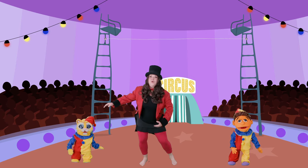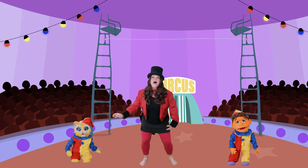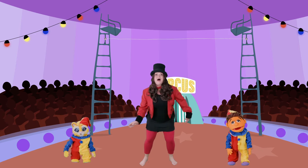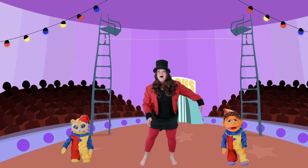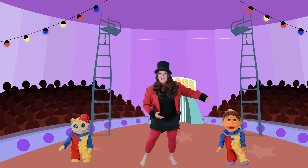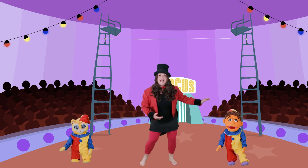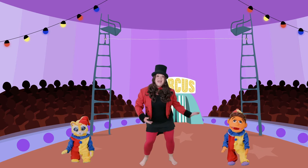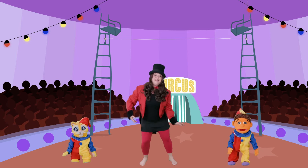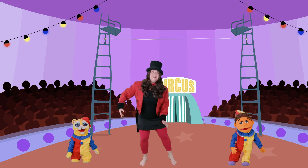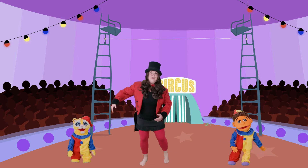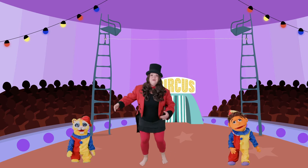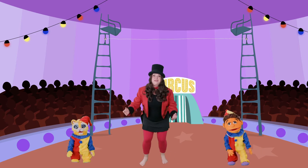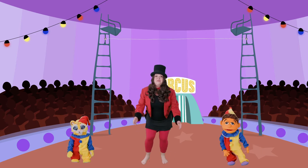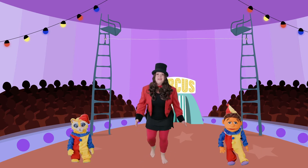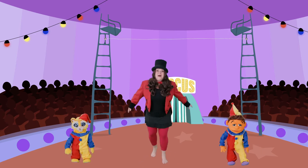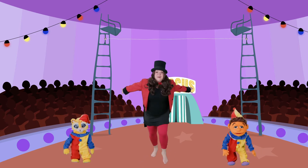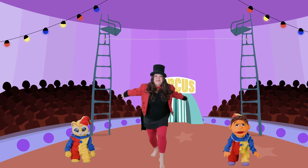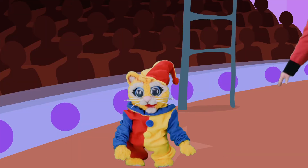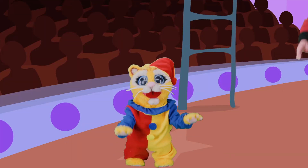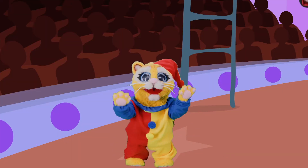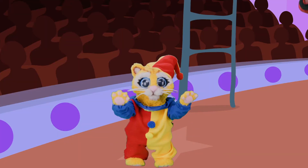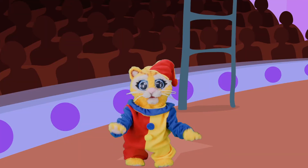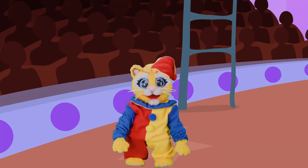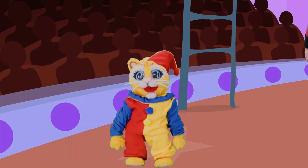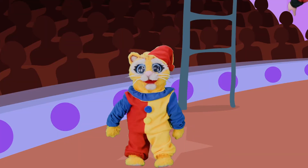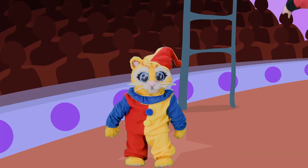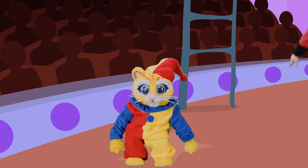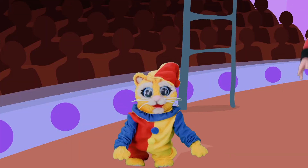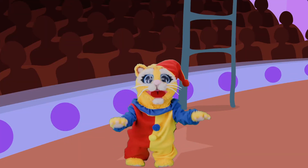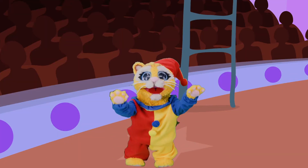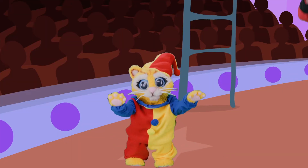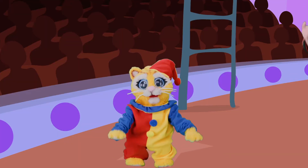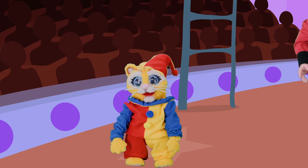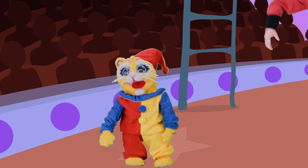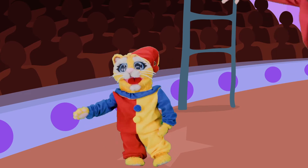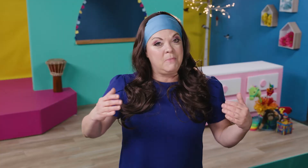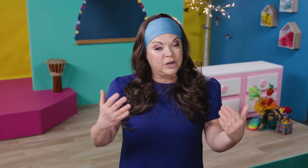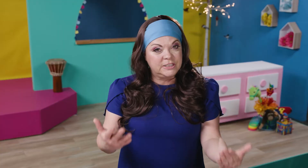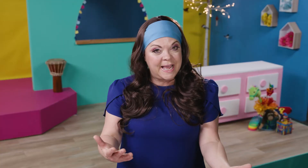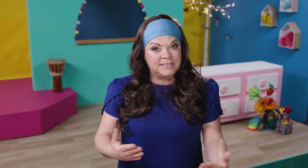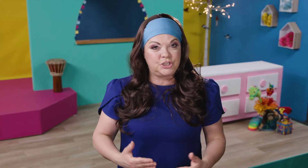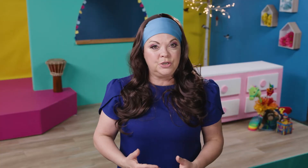side to side. The action of swinging. This shows up in modern dance too,